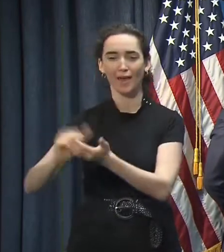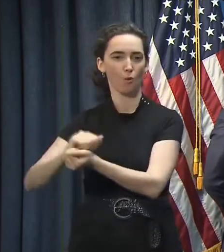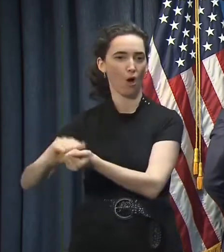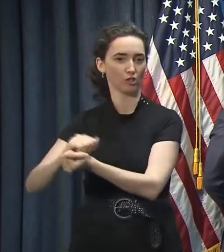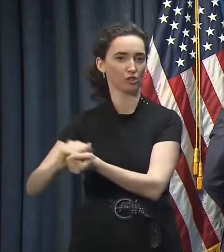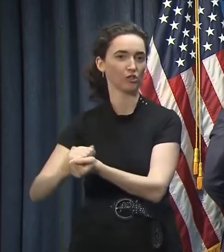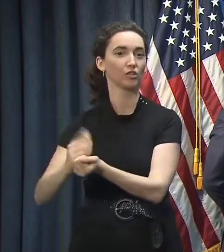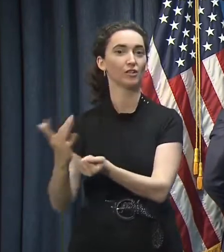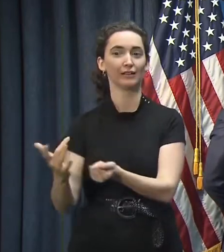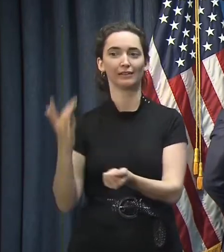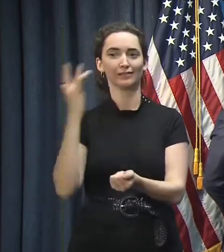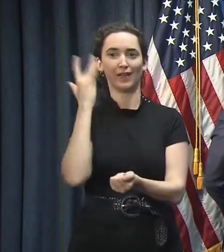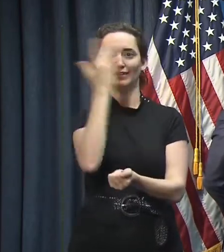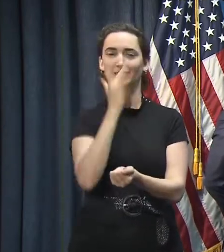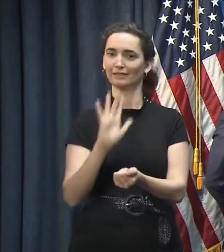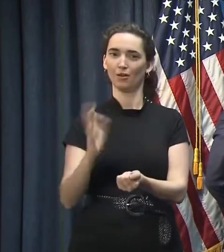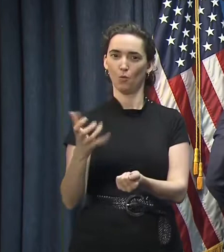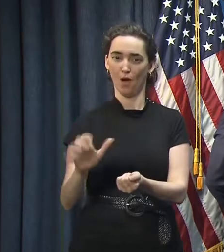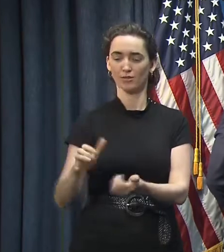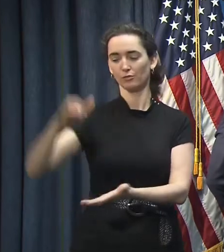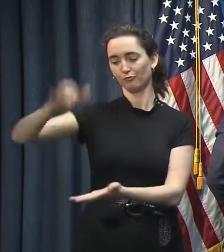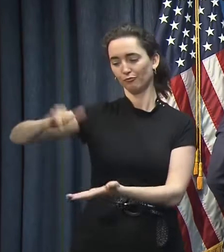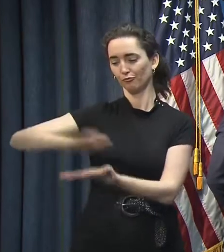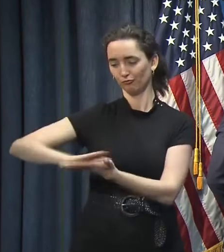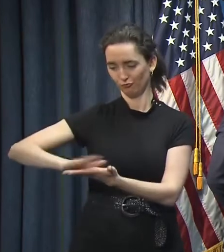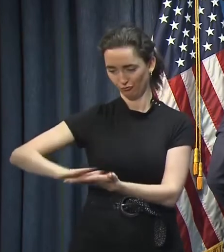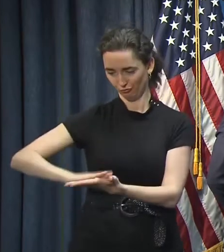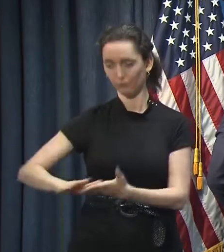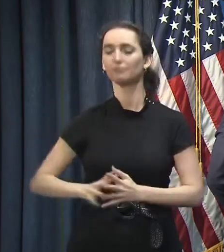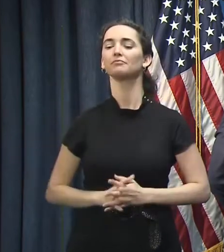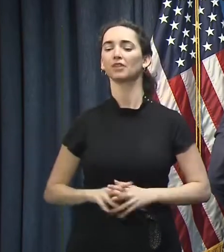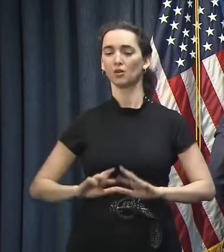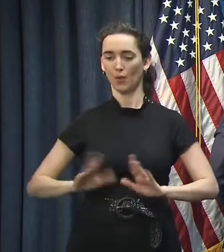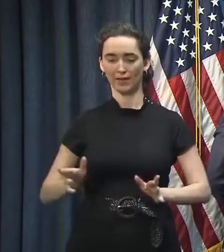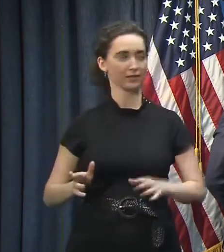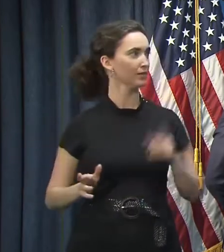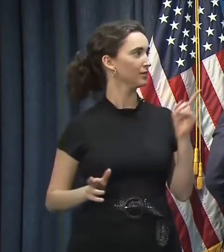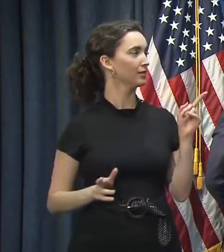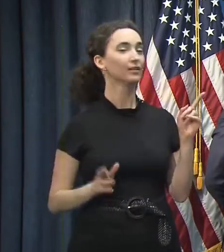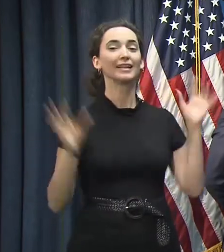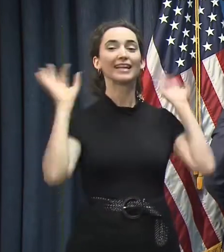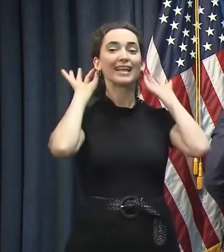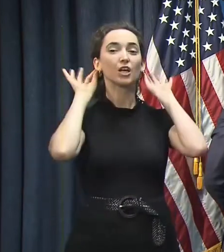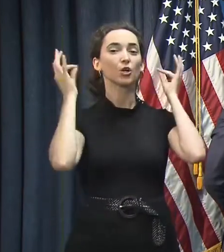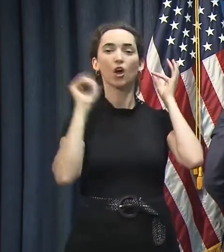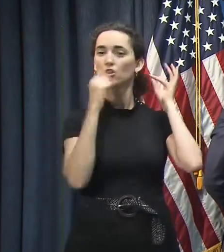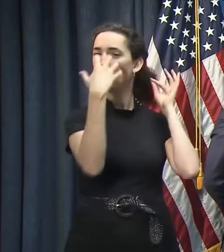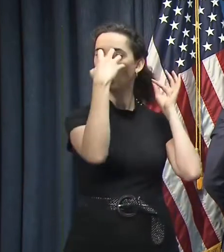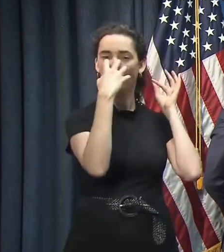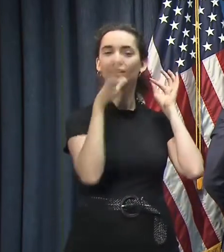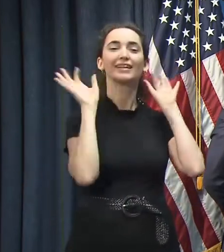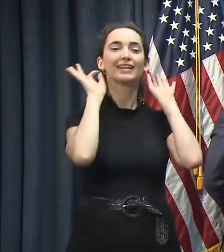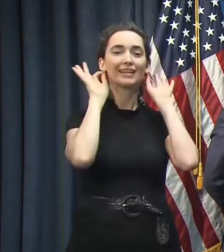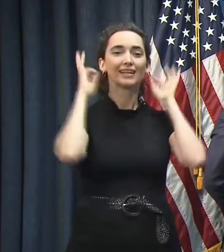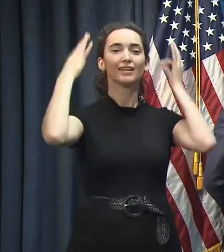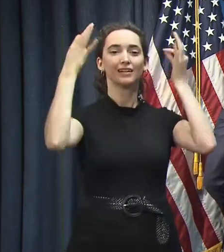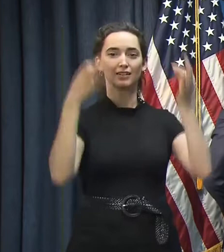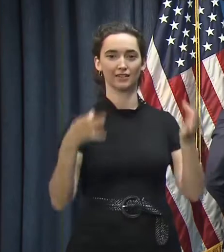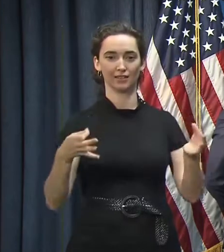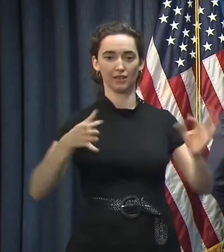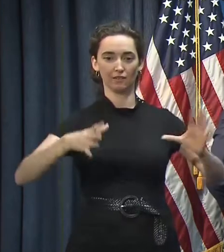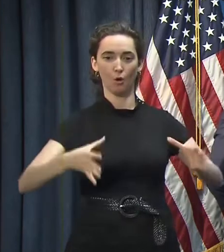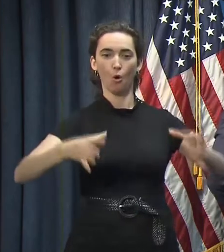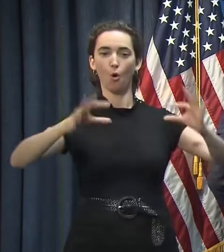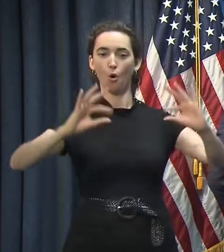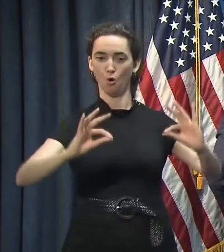I a little bit of hand sanitizer to clean my hands. And now just using the ear loops, taking the mask off, fold it in